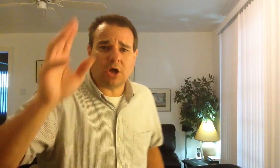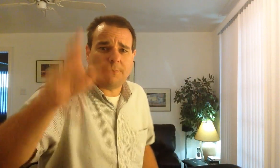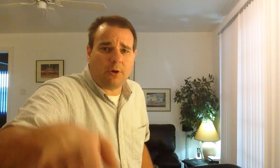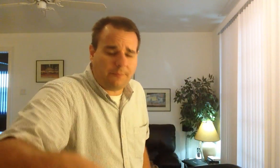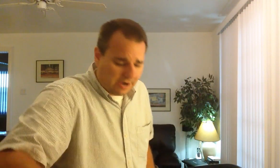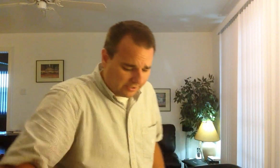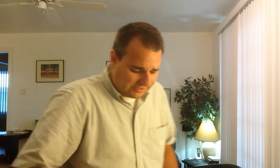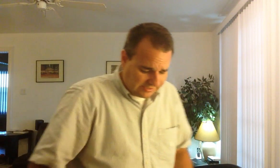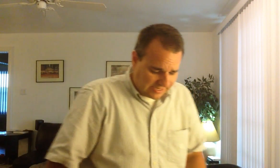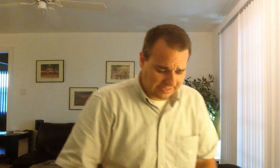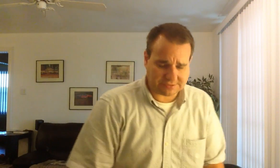It's all ball bearings these days.